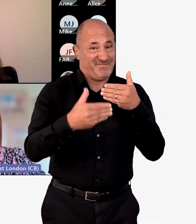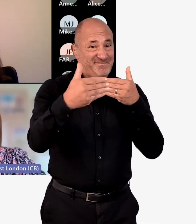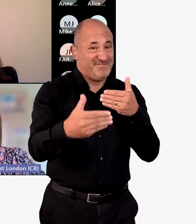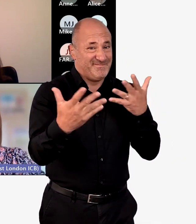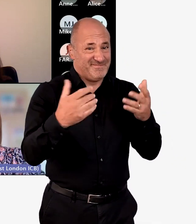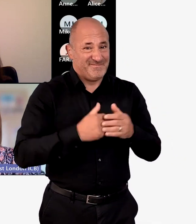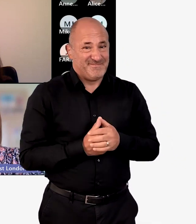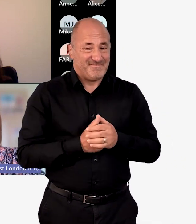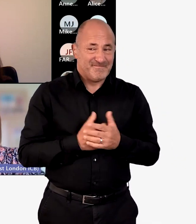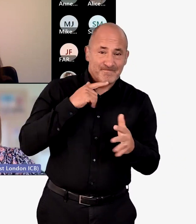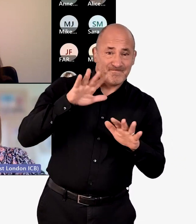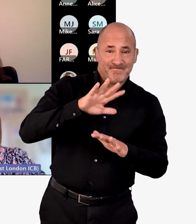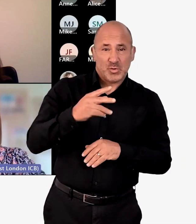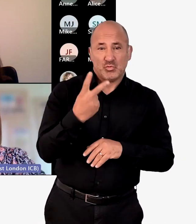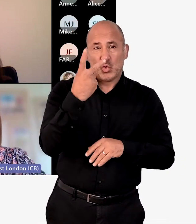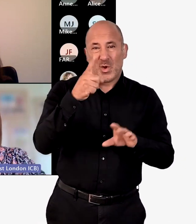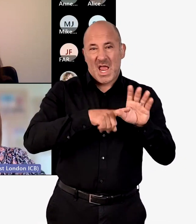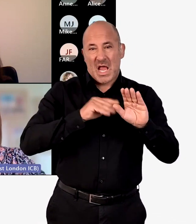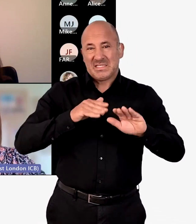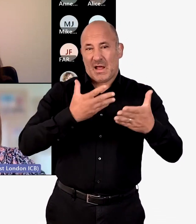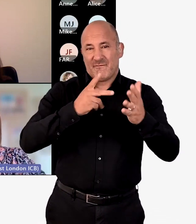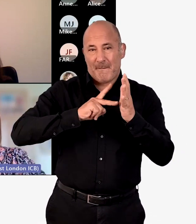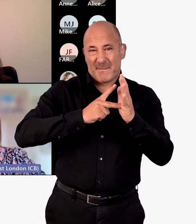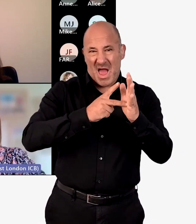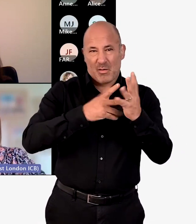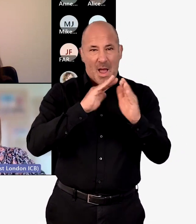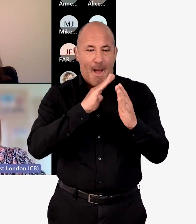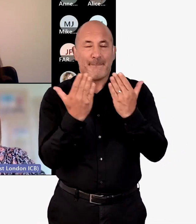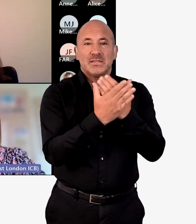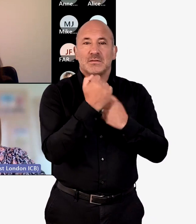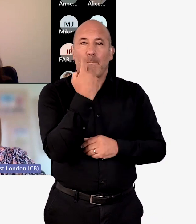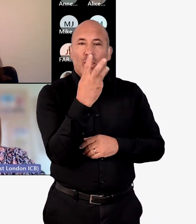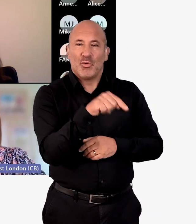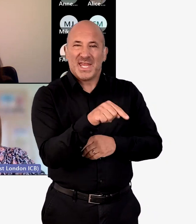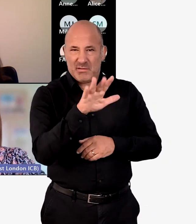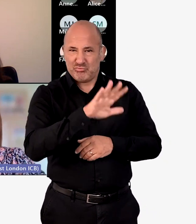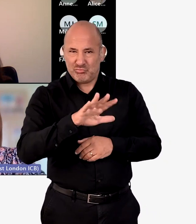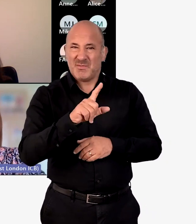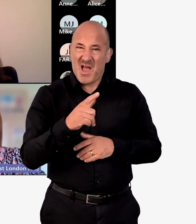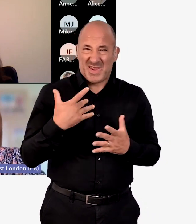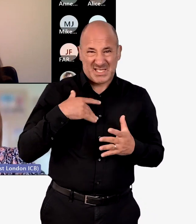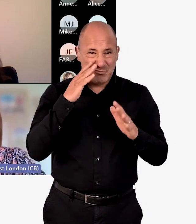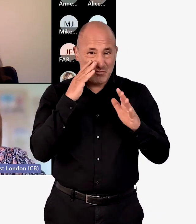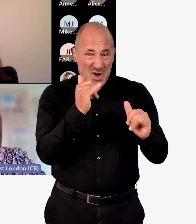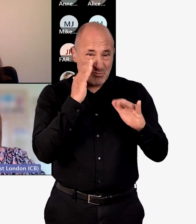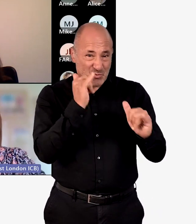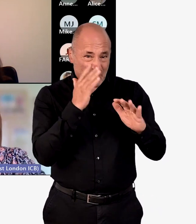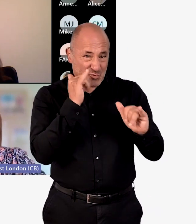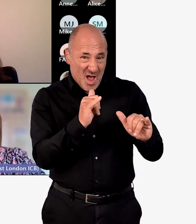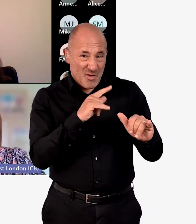over the coming years. There is an indicative two year delivery plan in Appendix three. But I suppose we will need to make sure